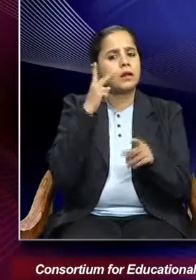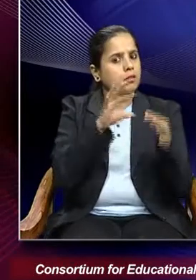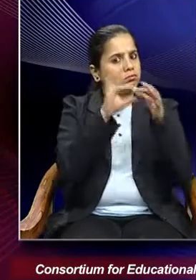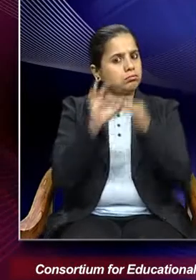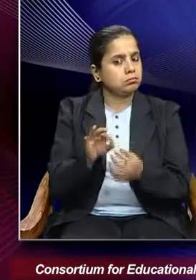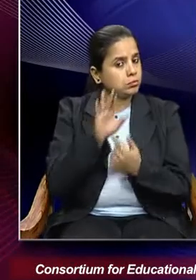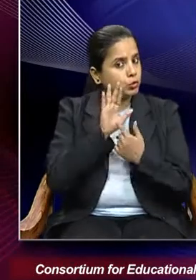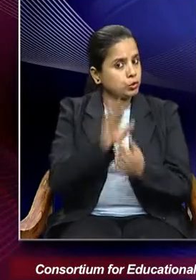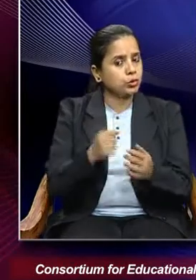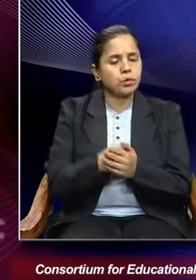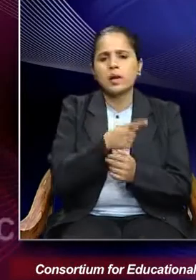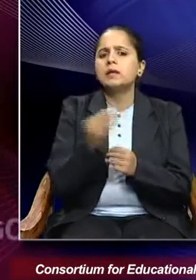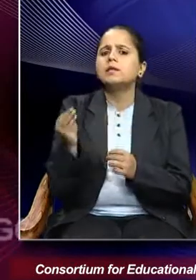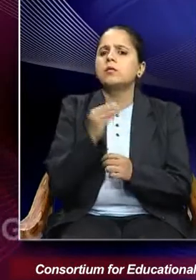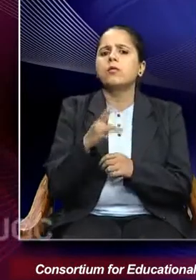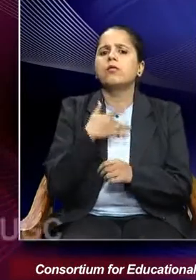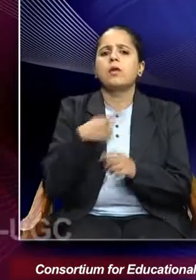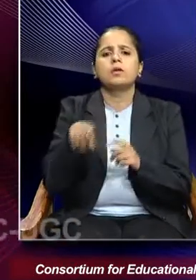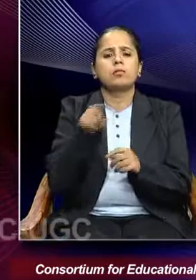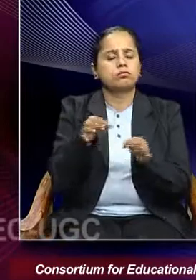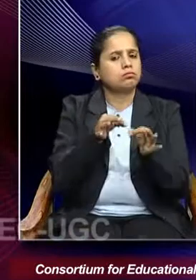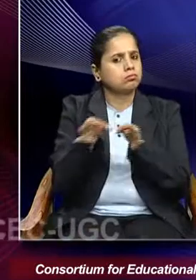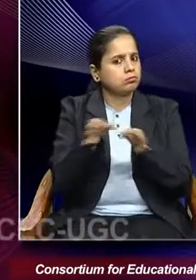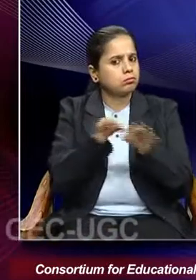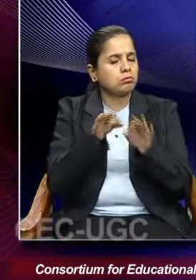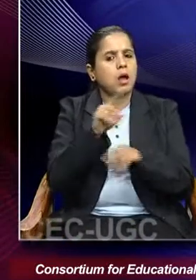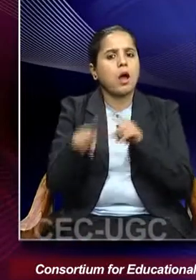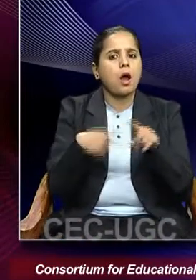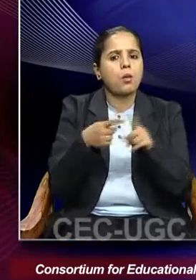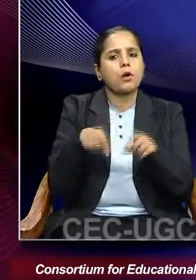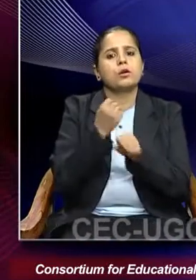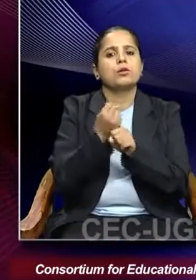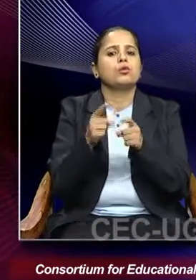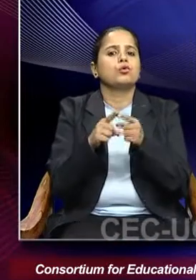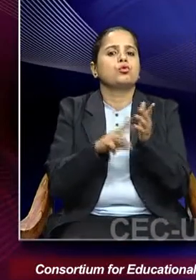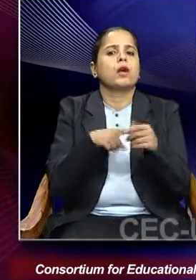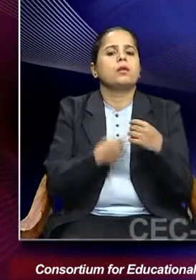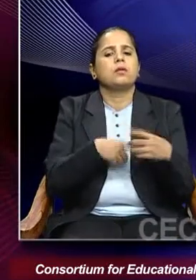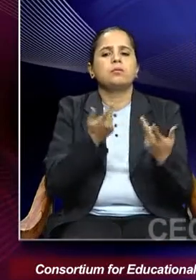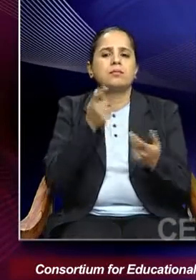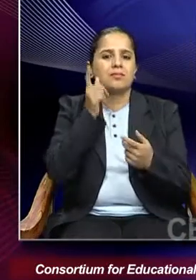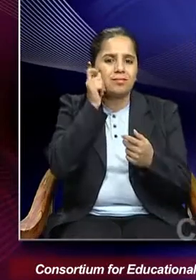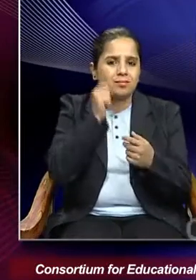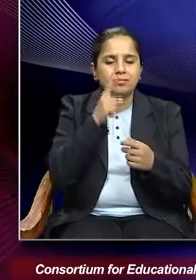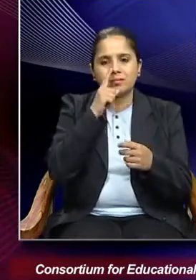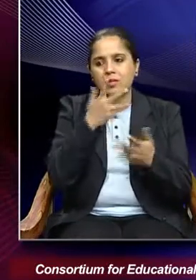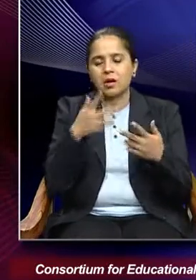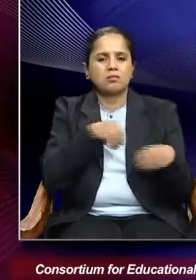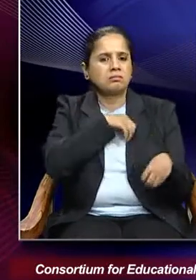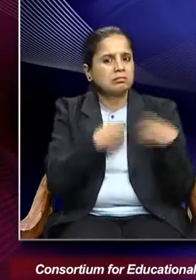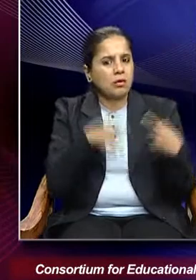some kind of a description about the gendered struggle for education.